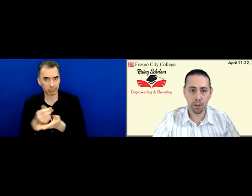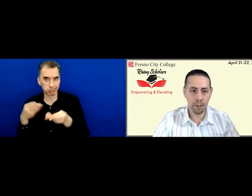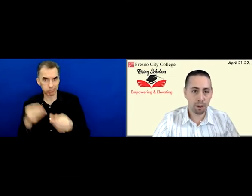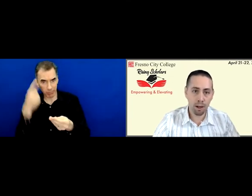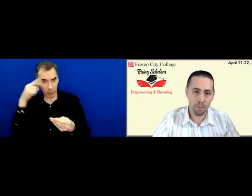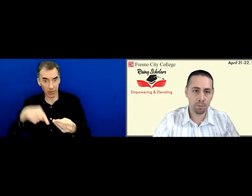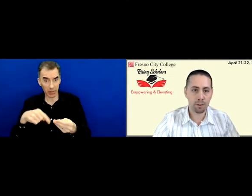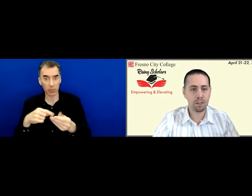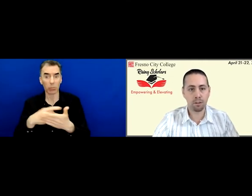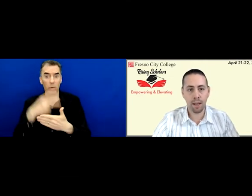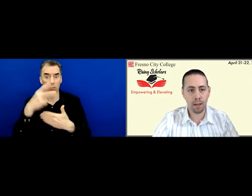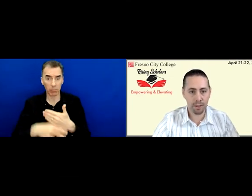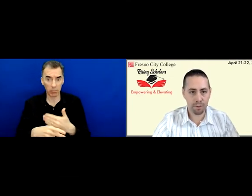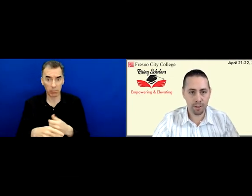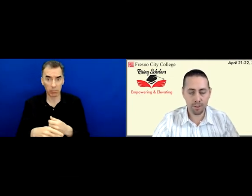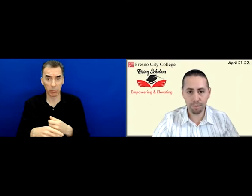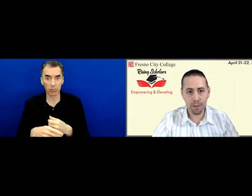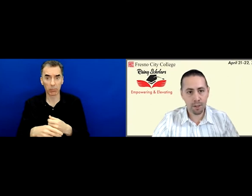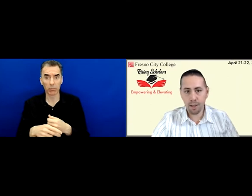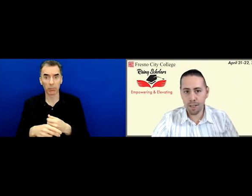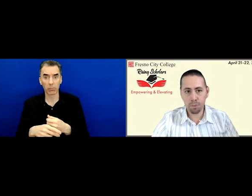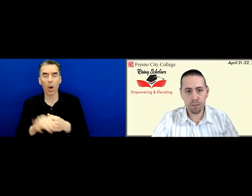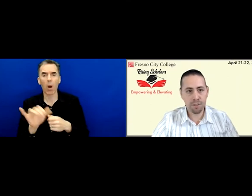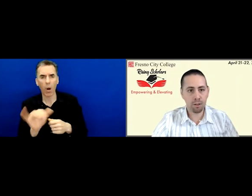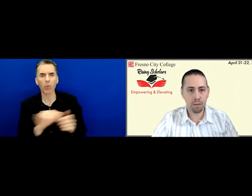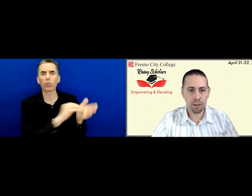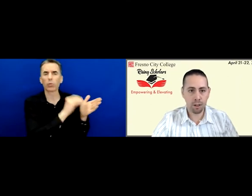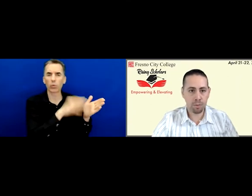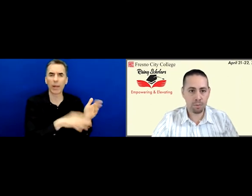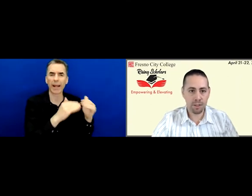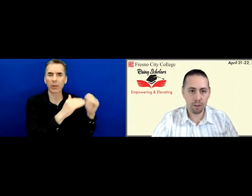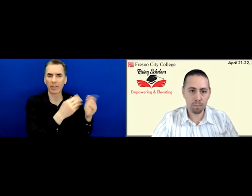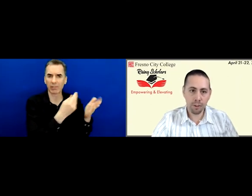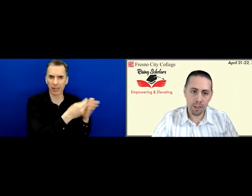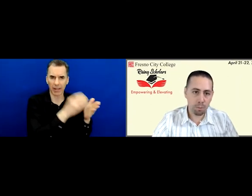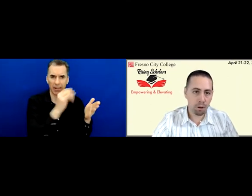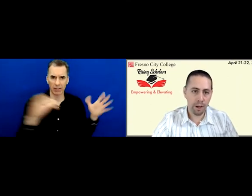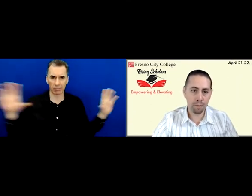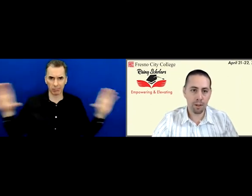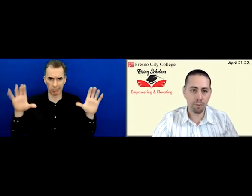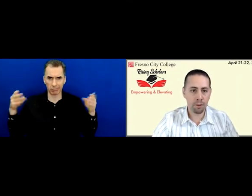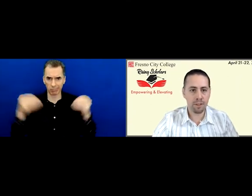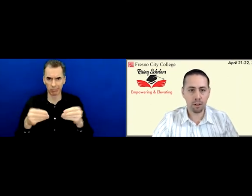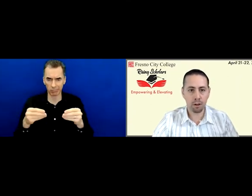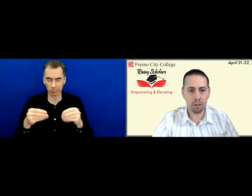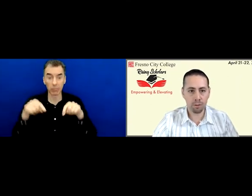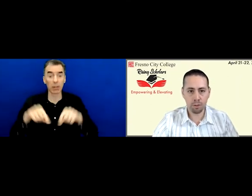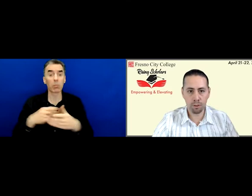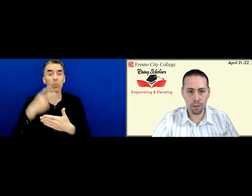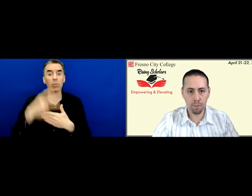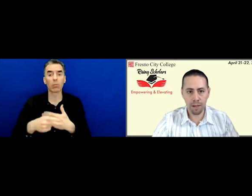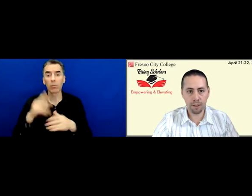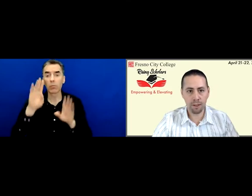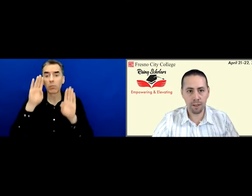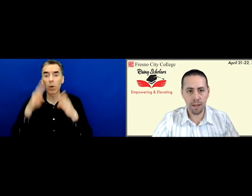support and augment with our student equity funds. As previously noted by Dr. Pimentel, this program, in focusing on carceral,